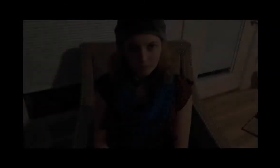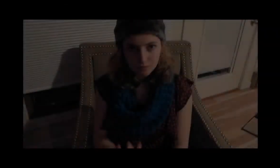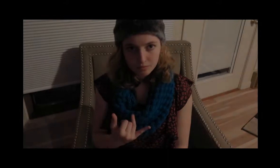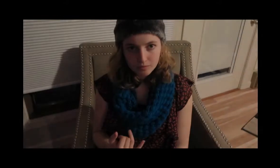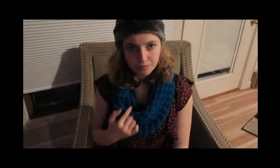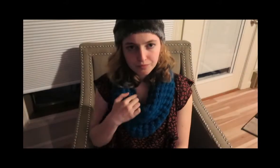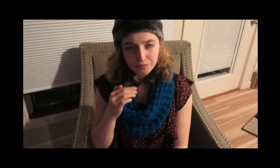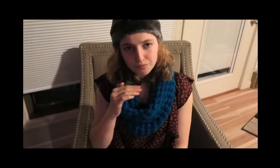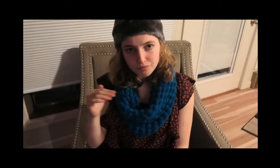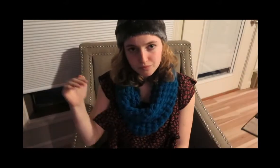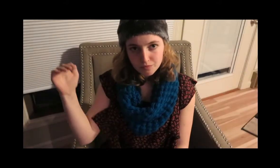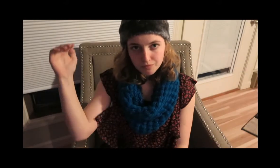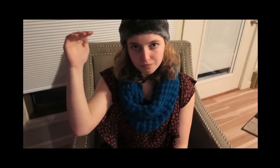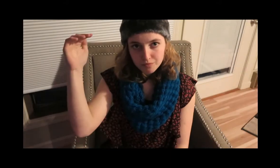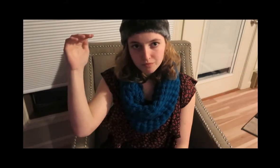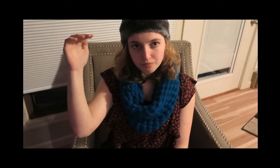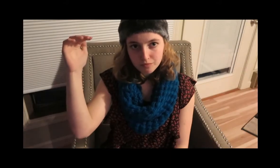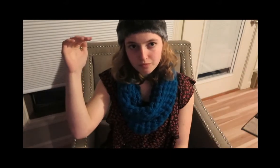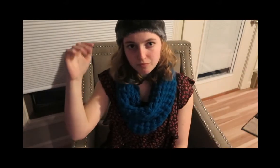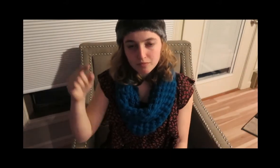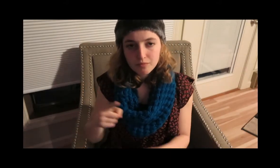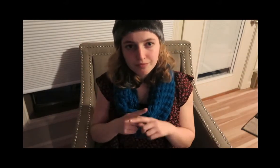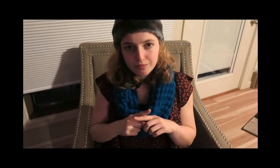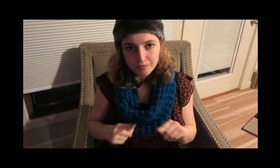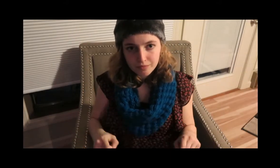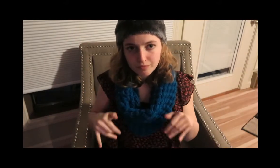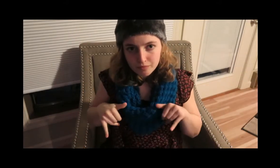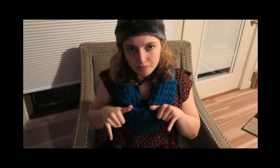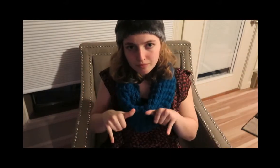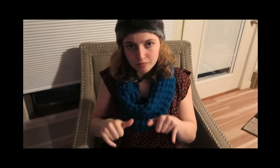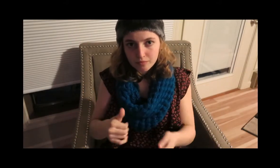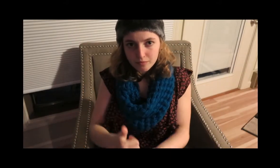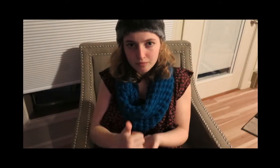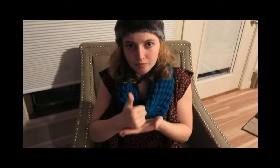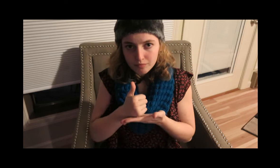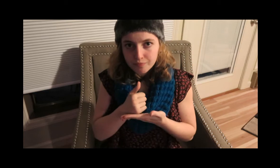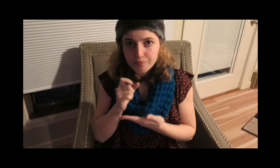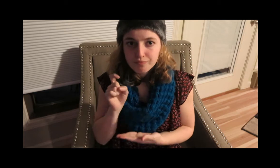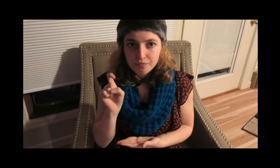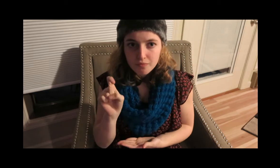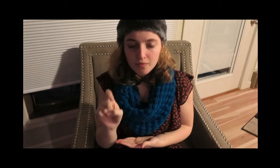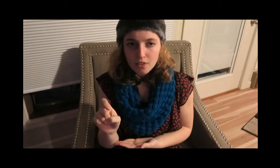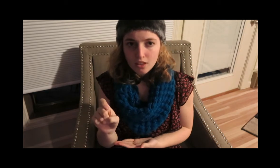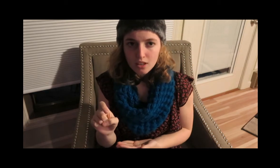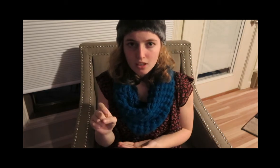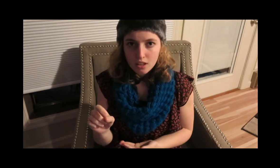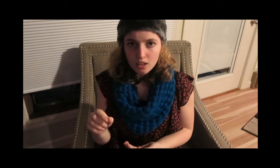Well, I'm all grown up now And still need help somehow